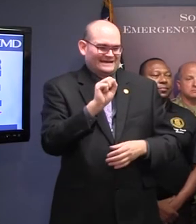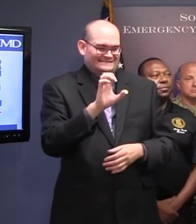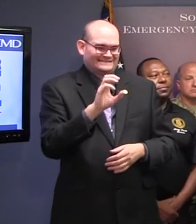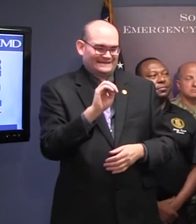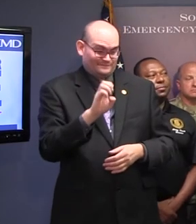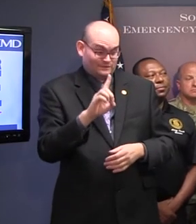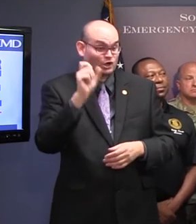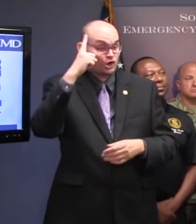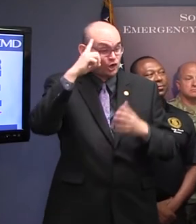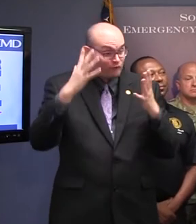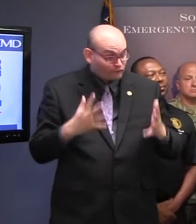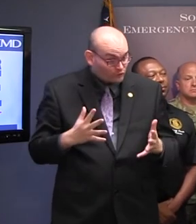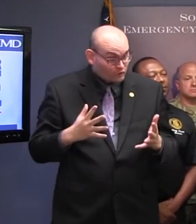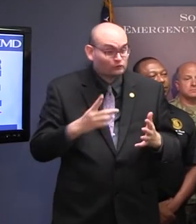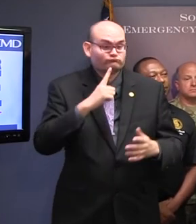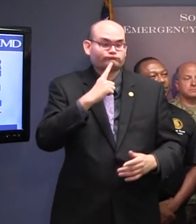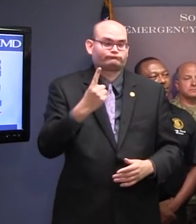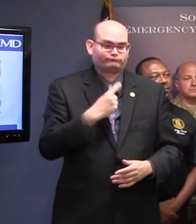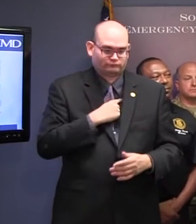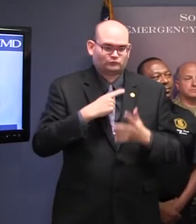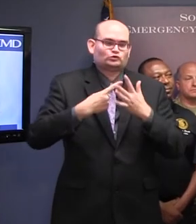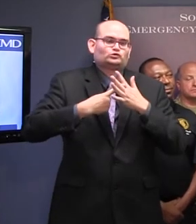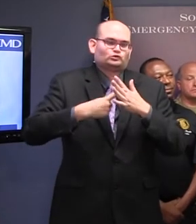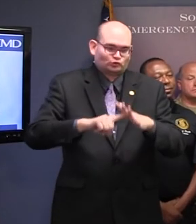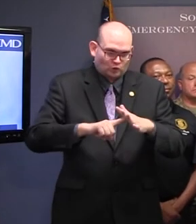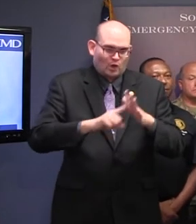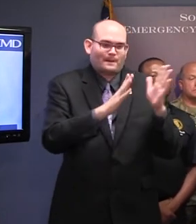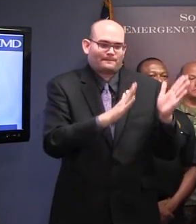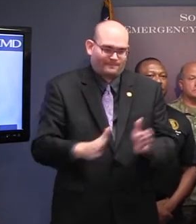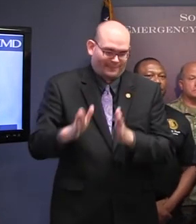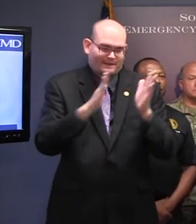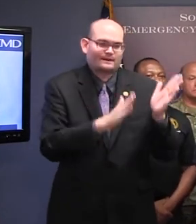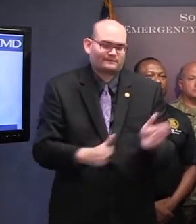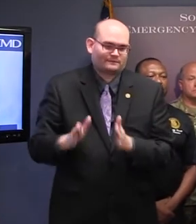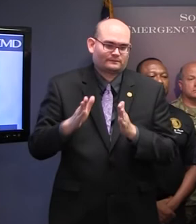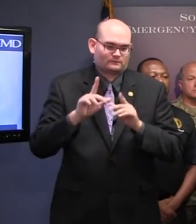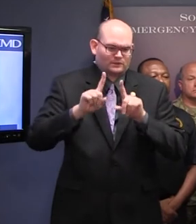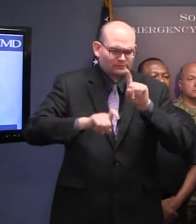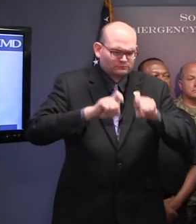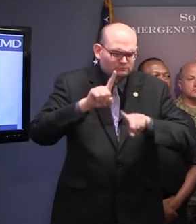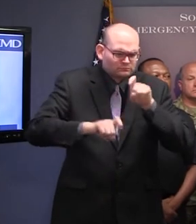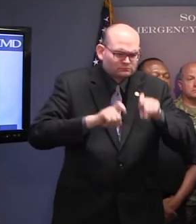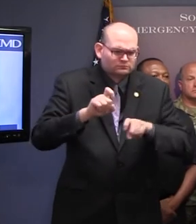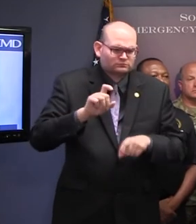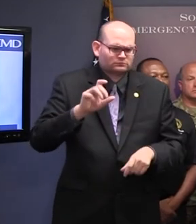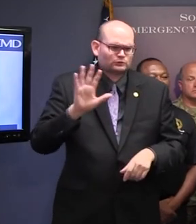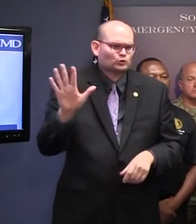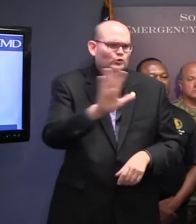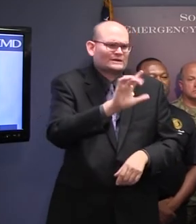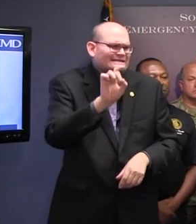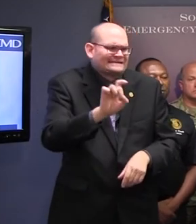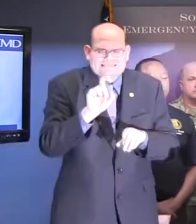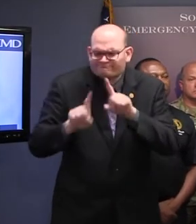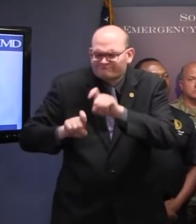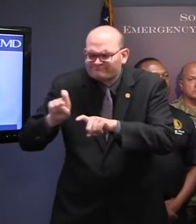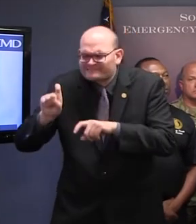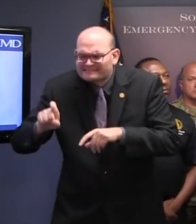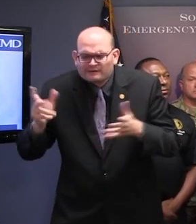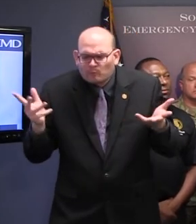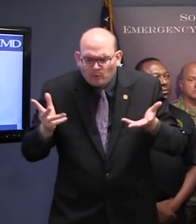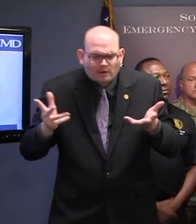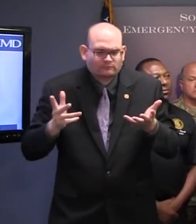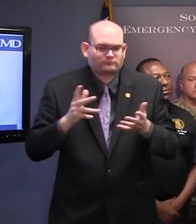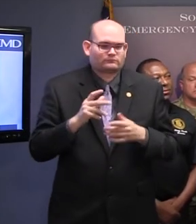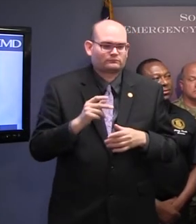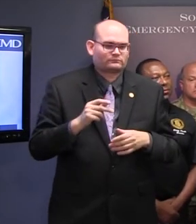we're working with the counties to find out exactly what their needs are. We could be talking about as many as 10,000 people being transported through that